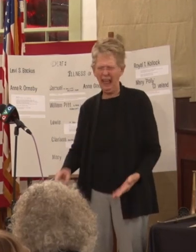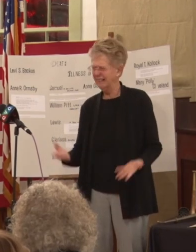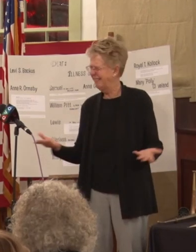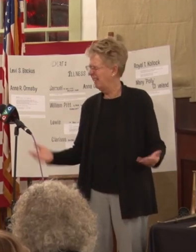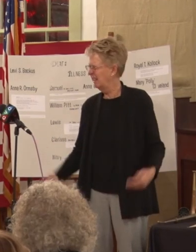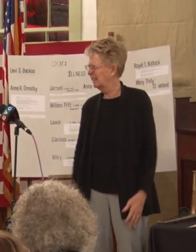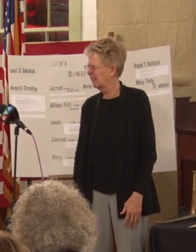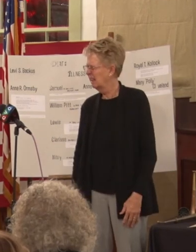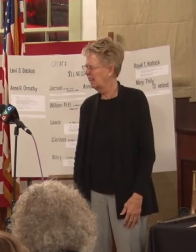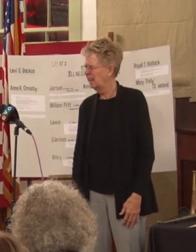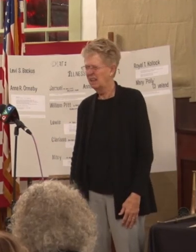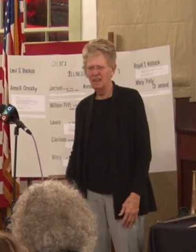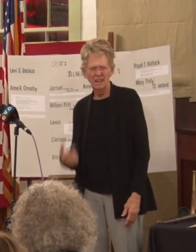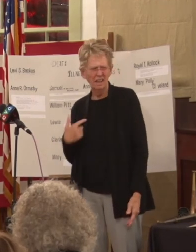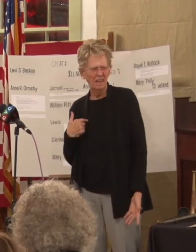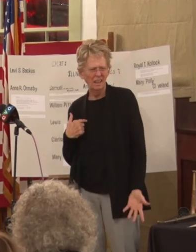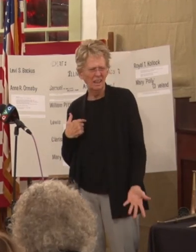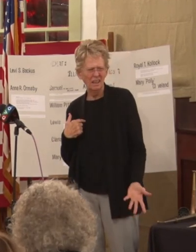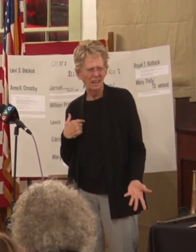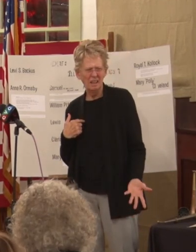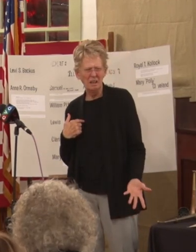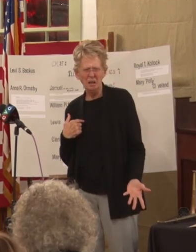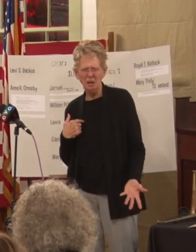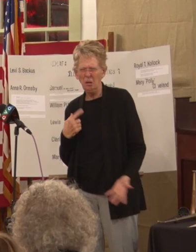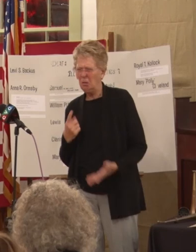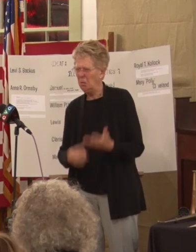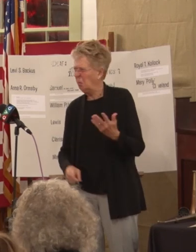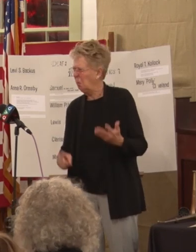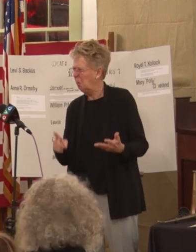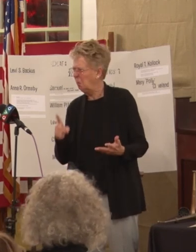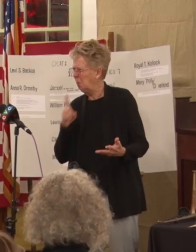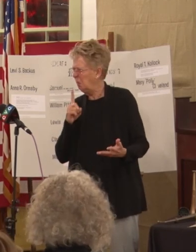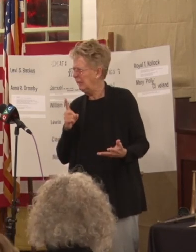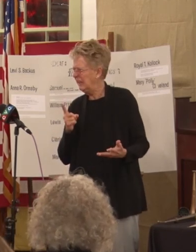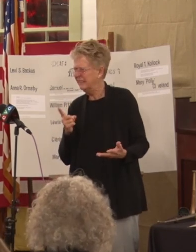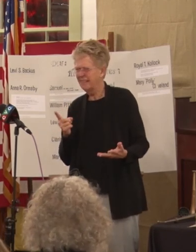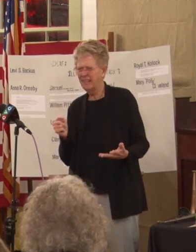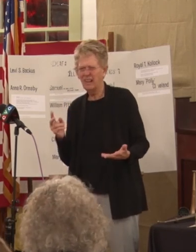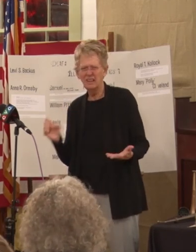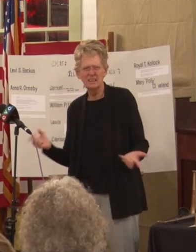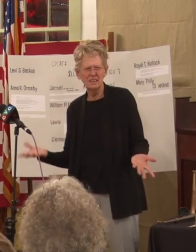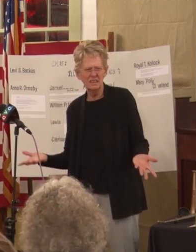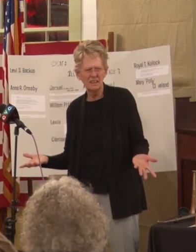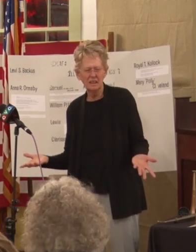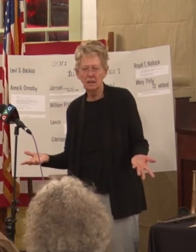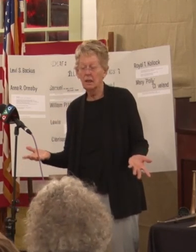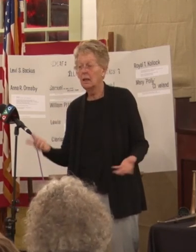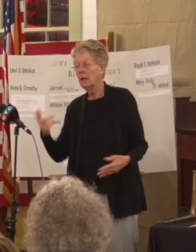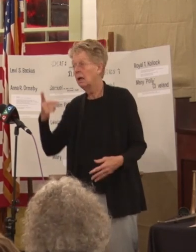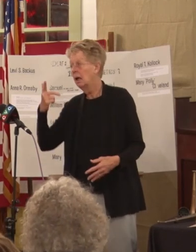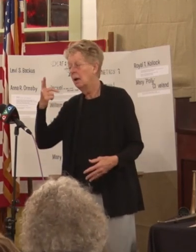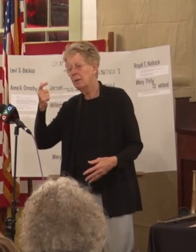and I'm like what is this you know and because of philosophy